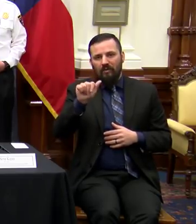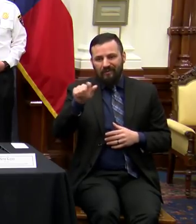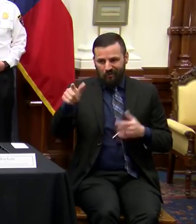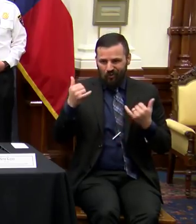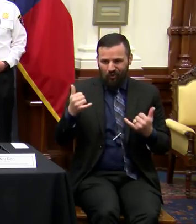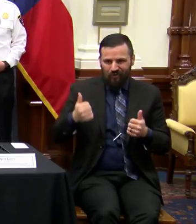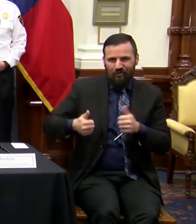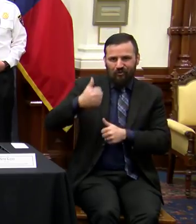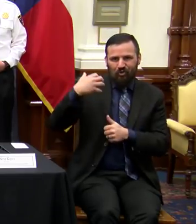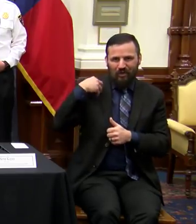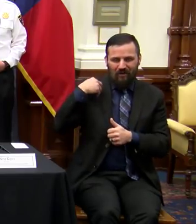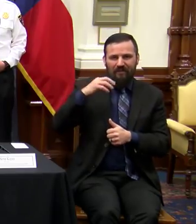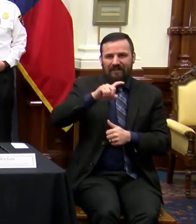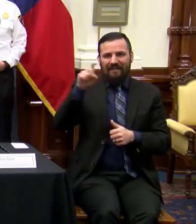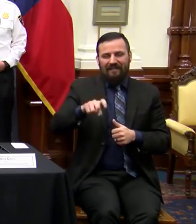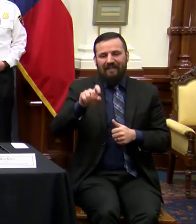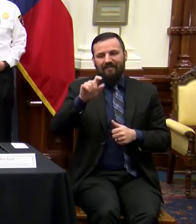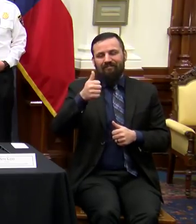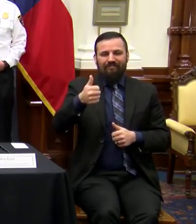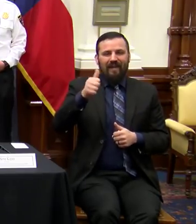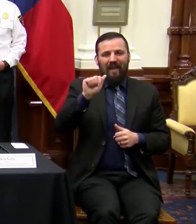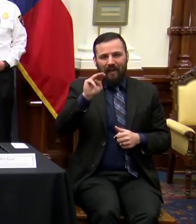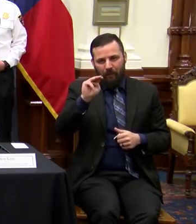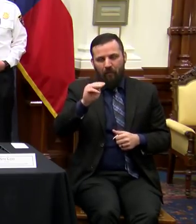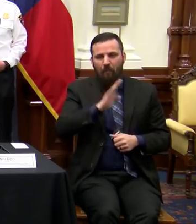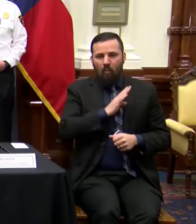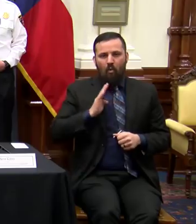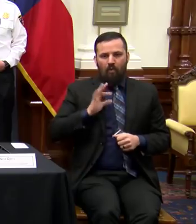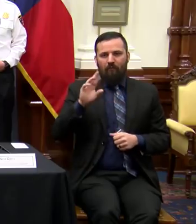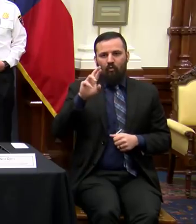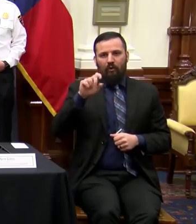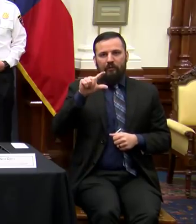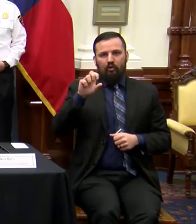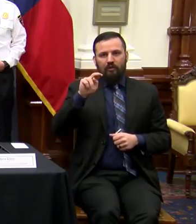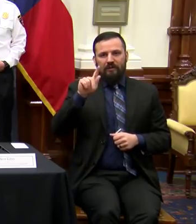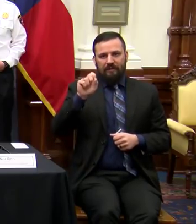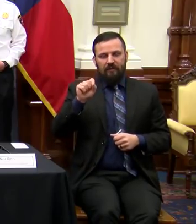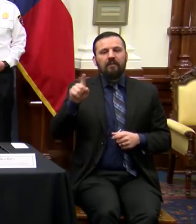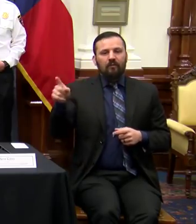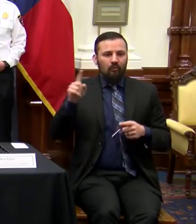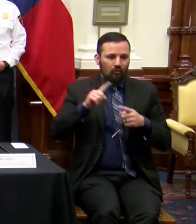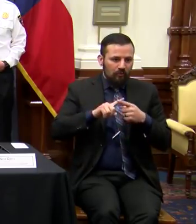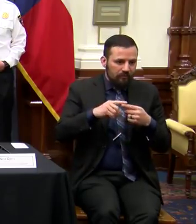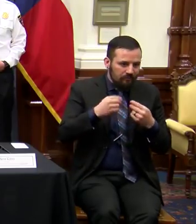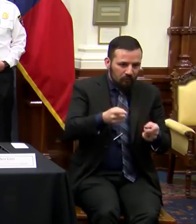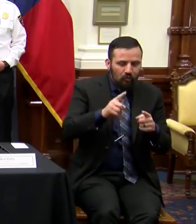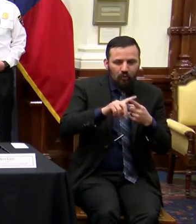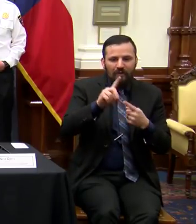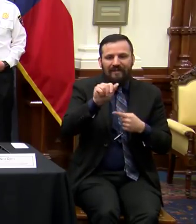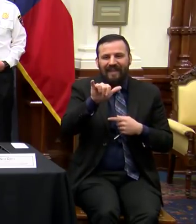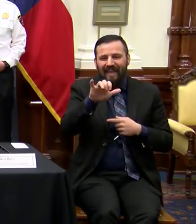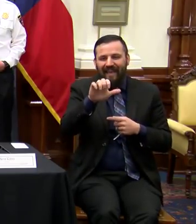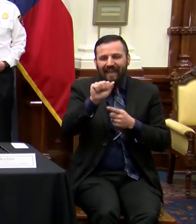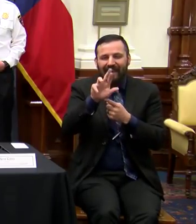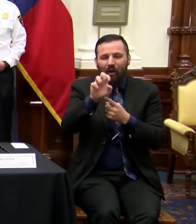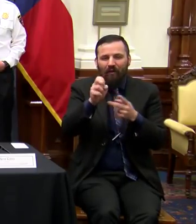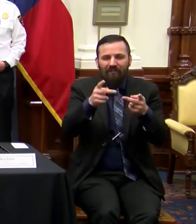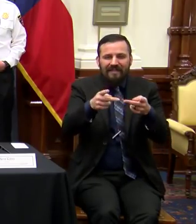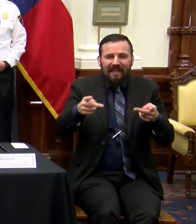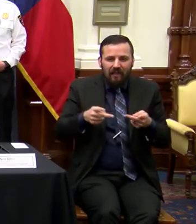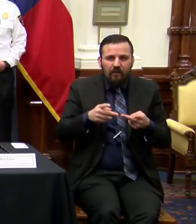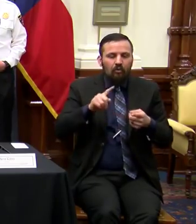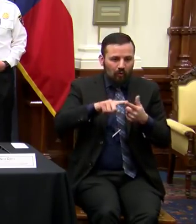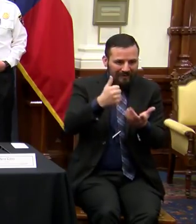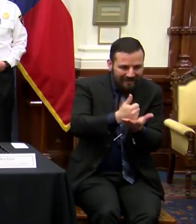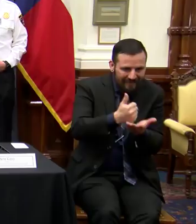&M Board of Regents, to create more inventory for daycare facilities to assist the daycare needs of our healthcare